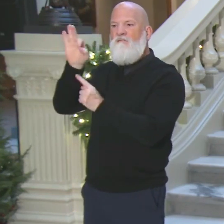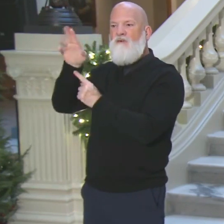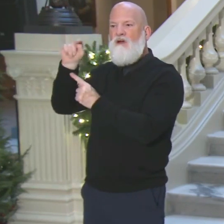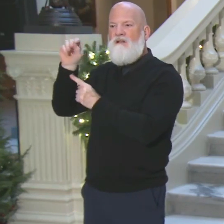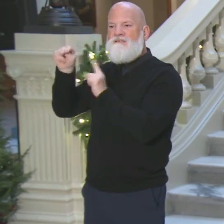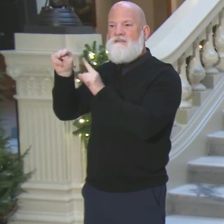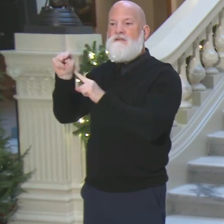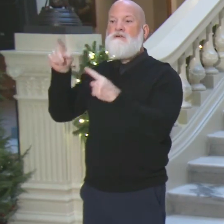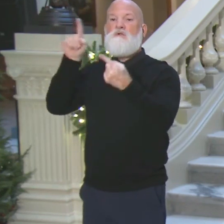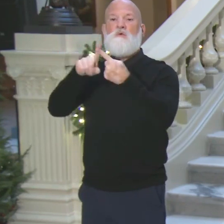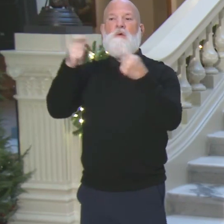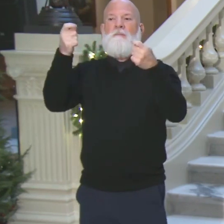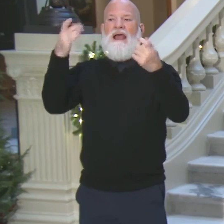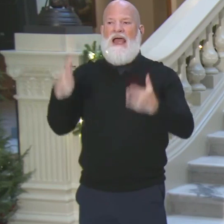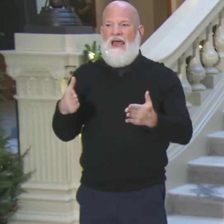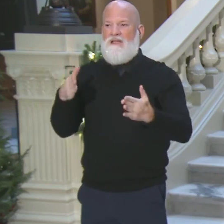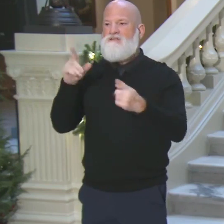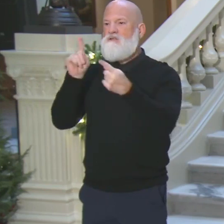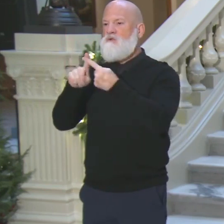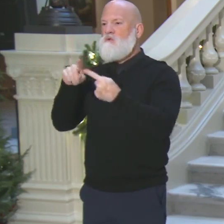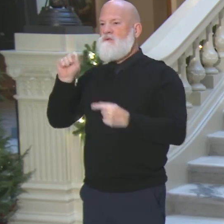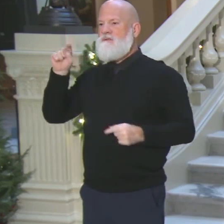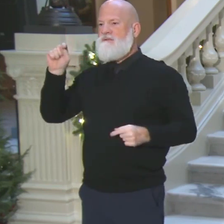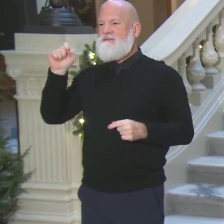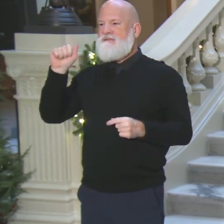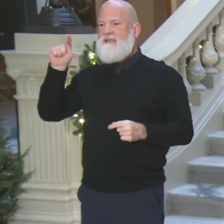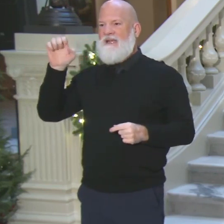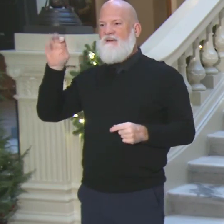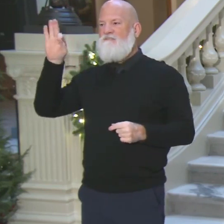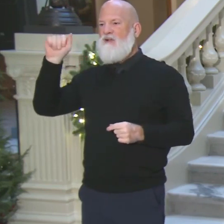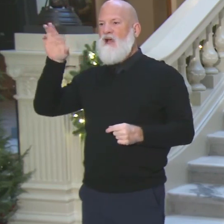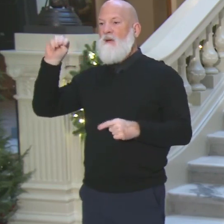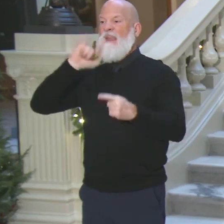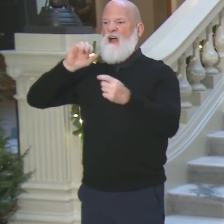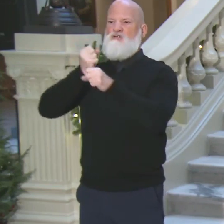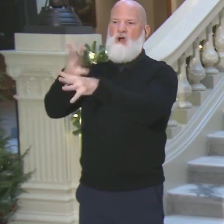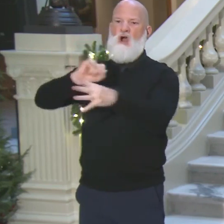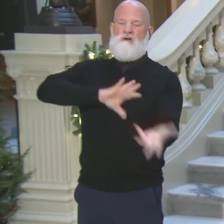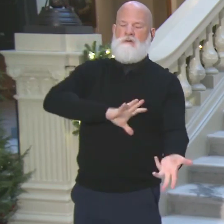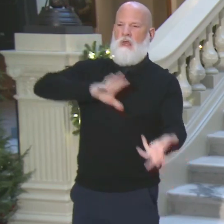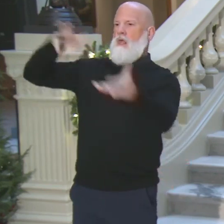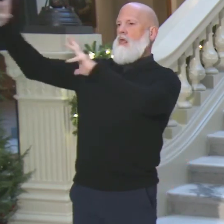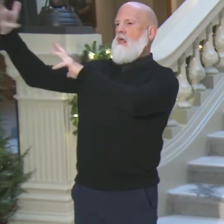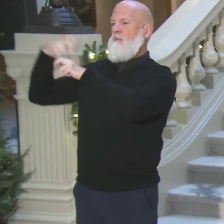that caused all of this. Yeah. Okay. Who is it from? farm?